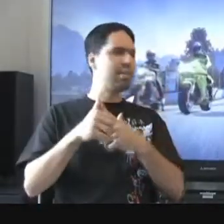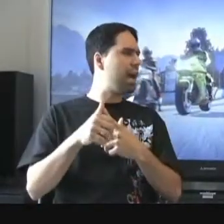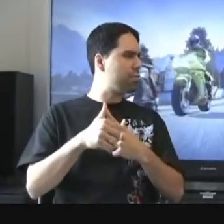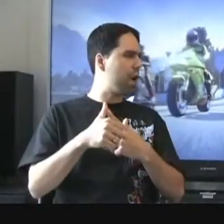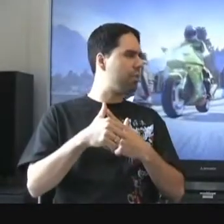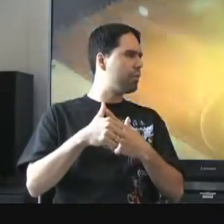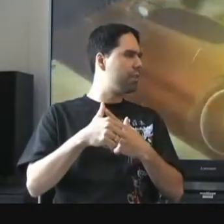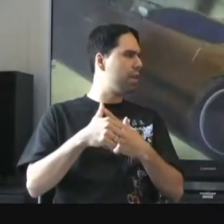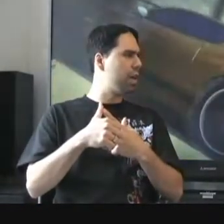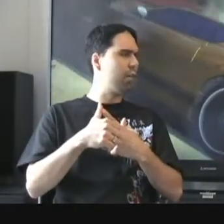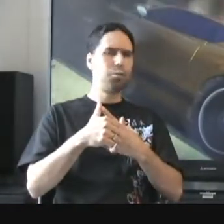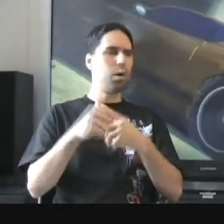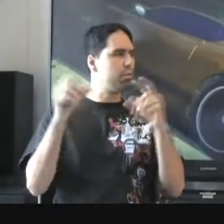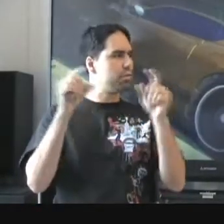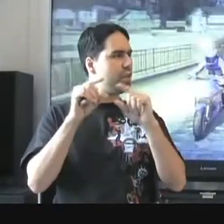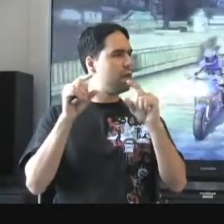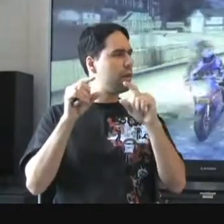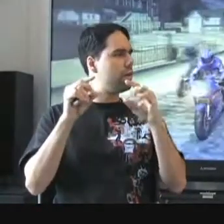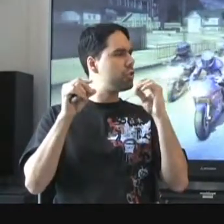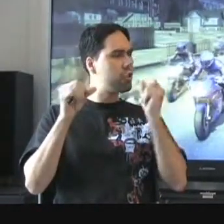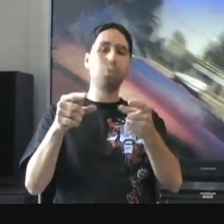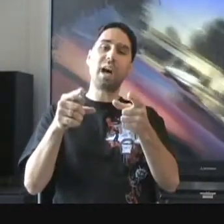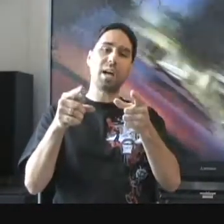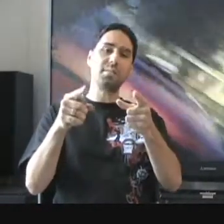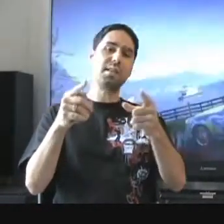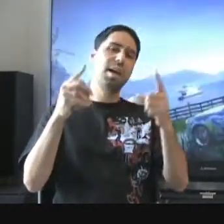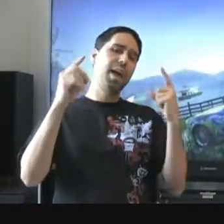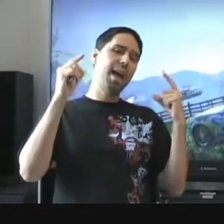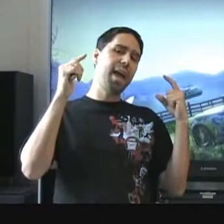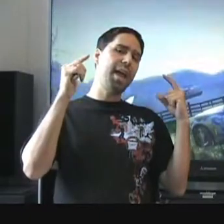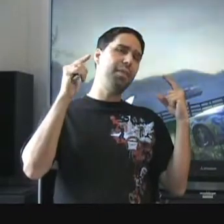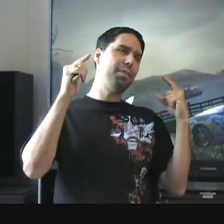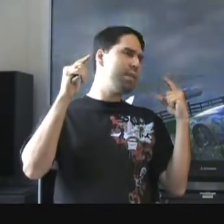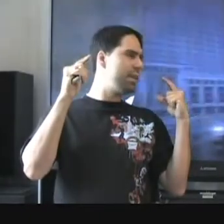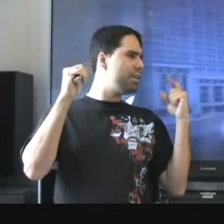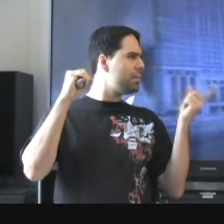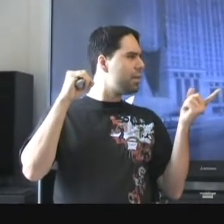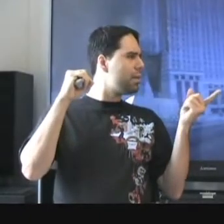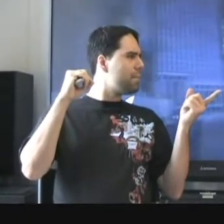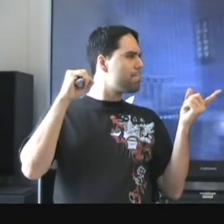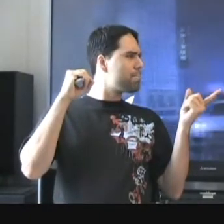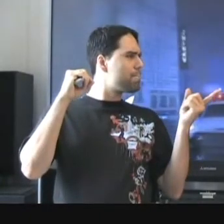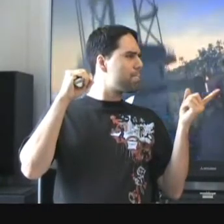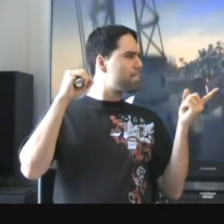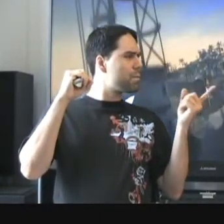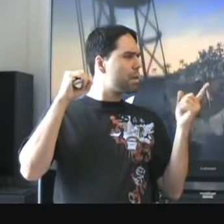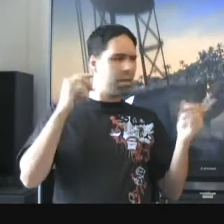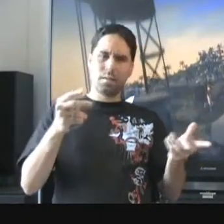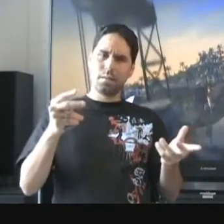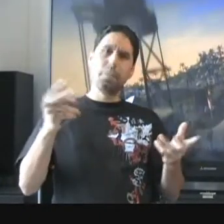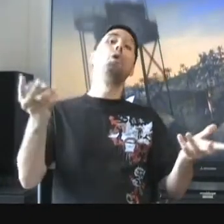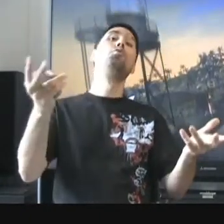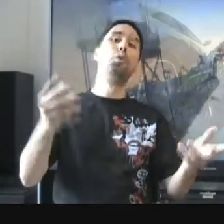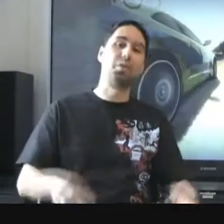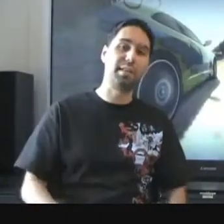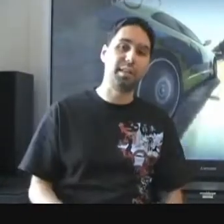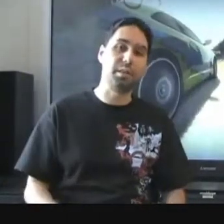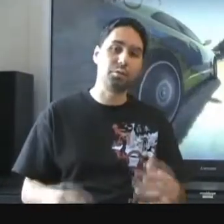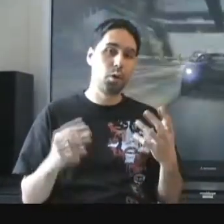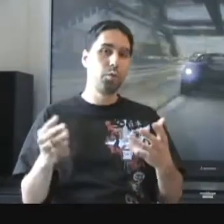time trials. The roads. The show times. And the road rules. And the road rules. That's it. There's road